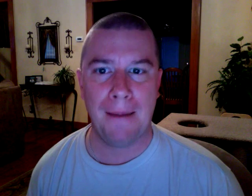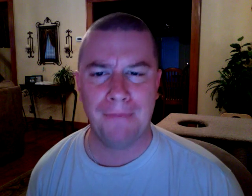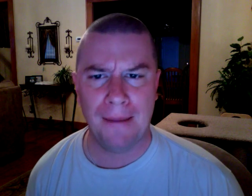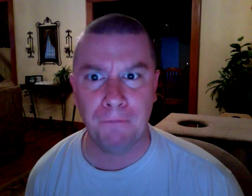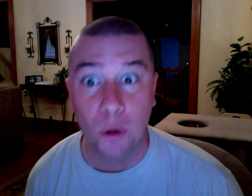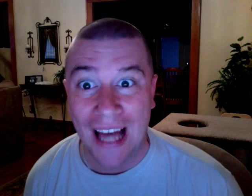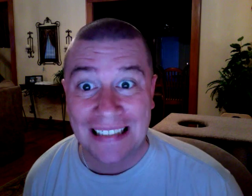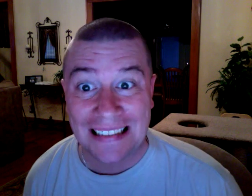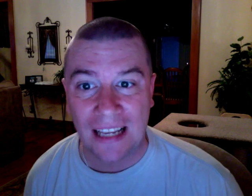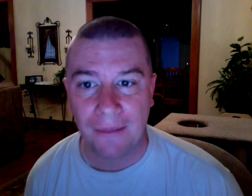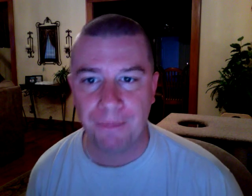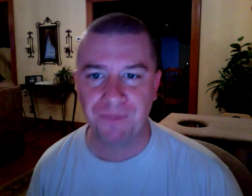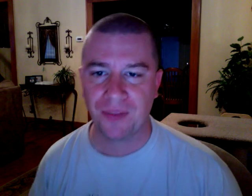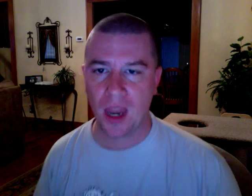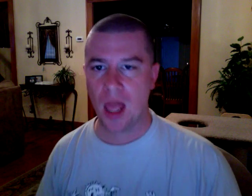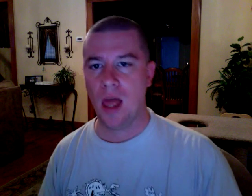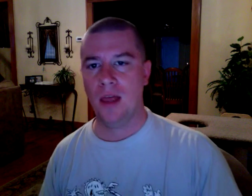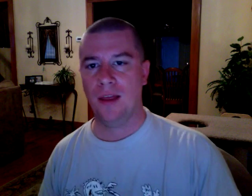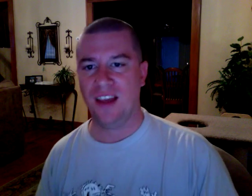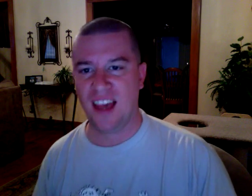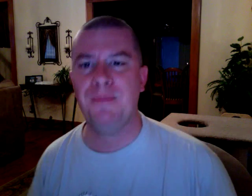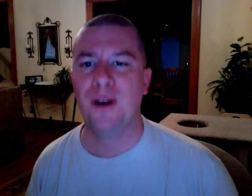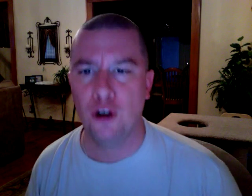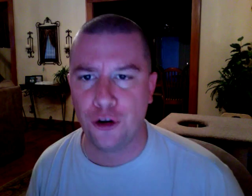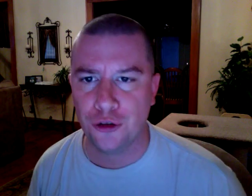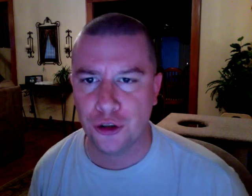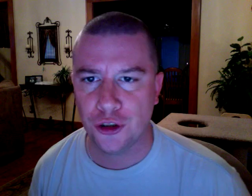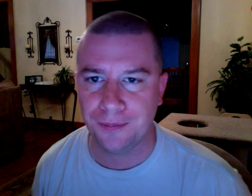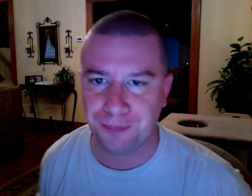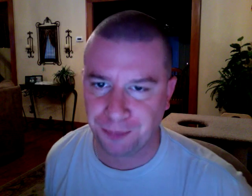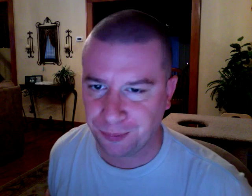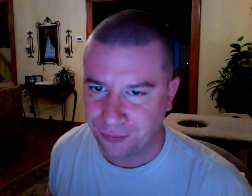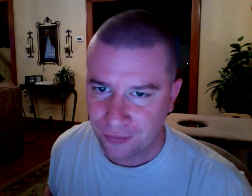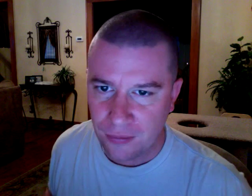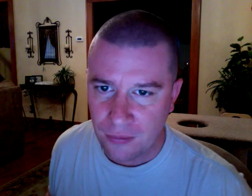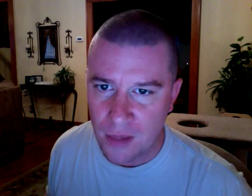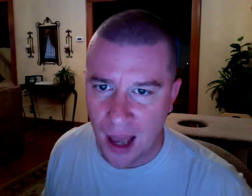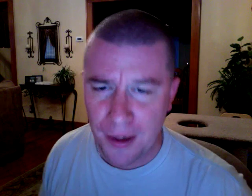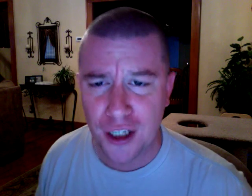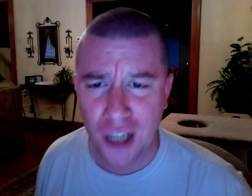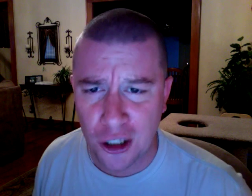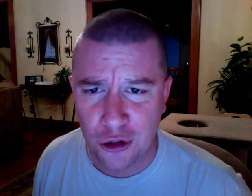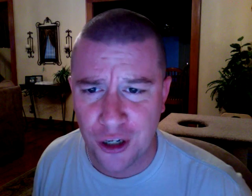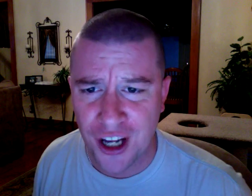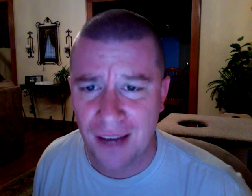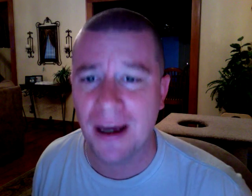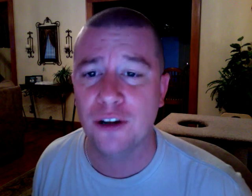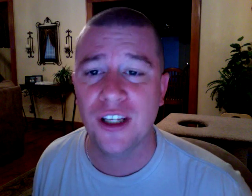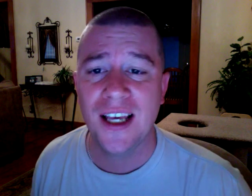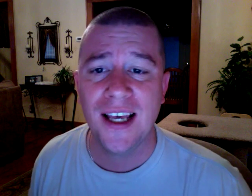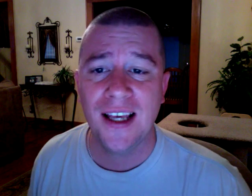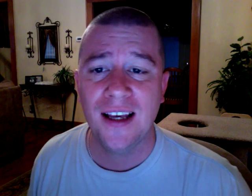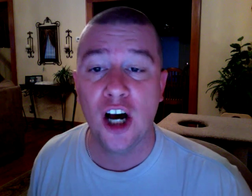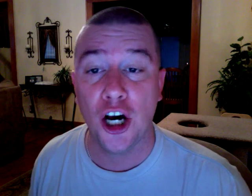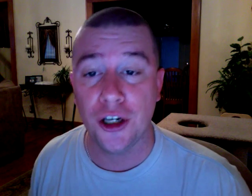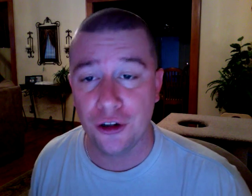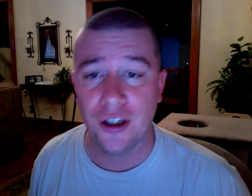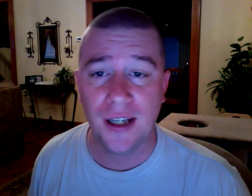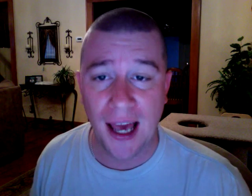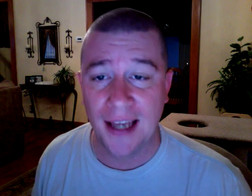Epa pepudas, que perro locos, I'm here to talk to you today about Honduran hand